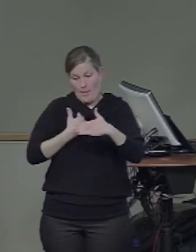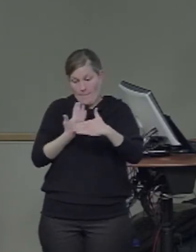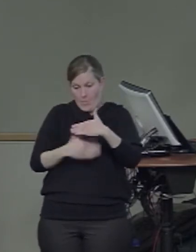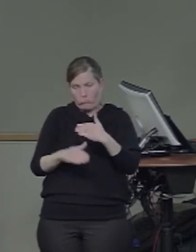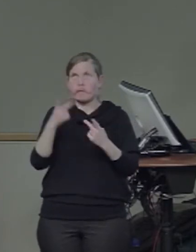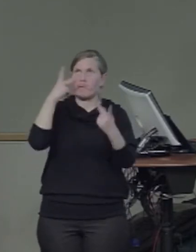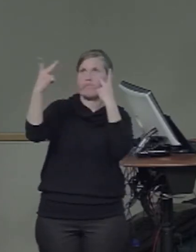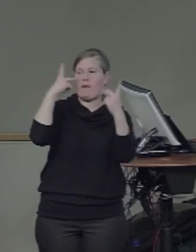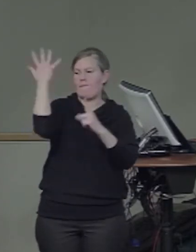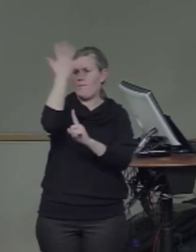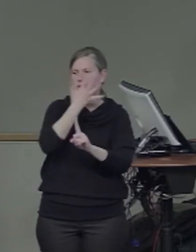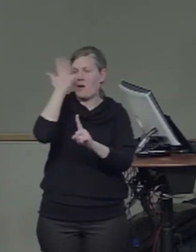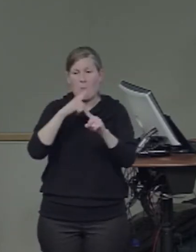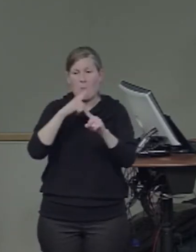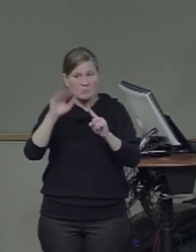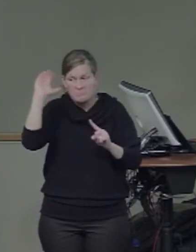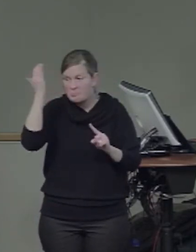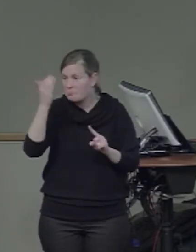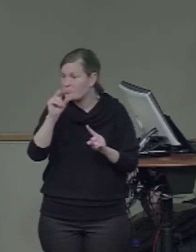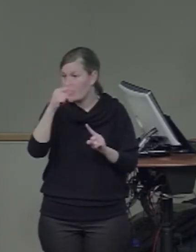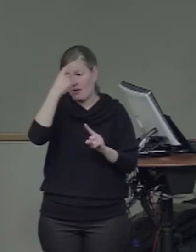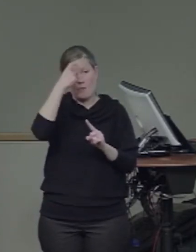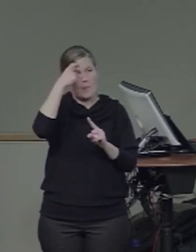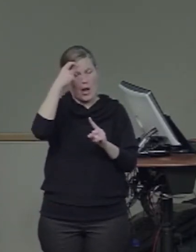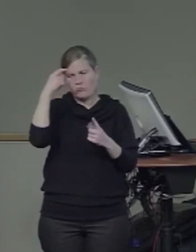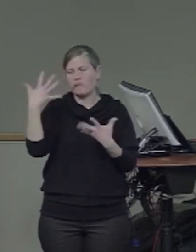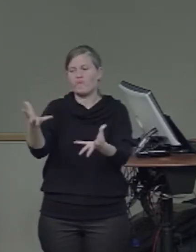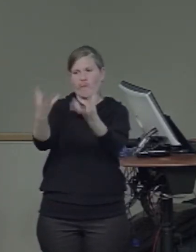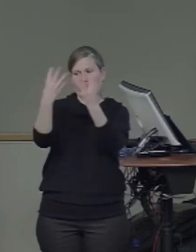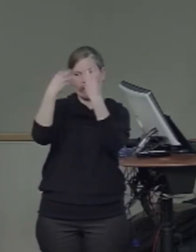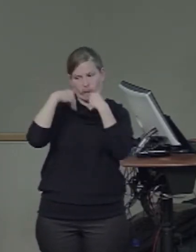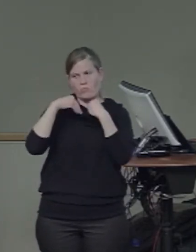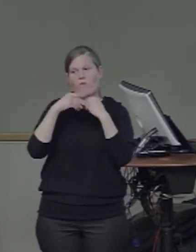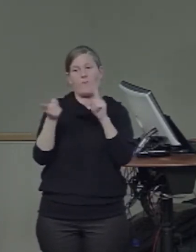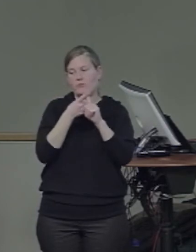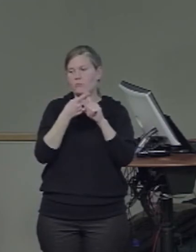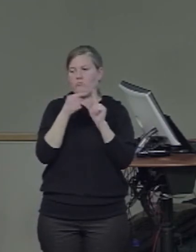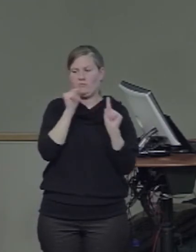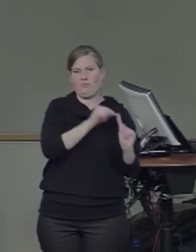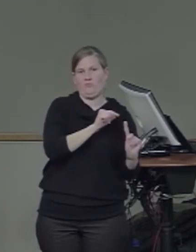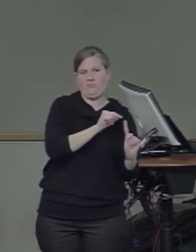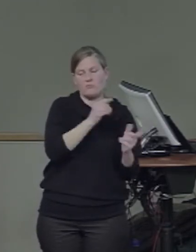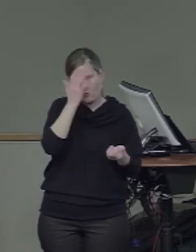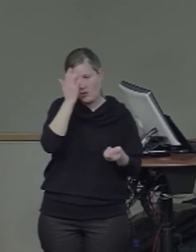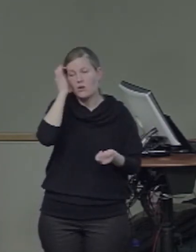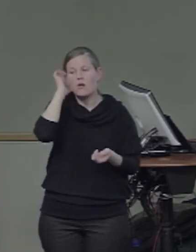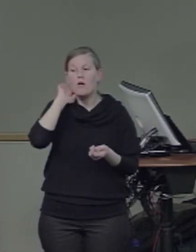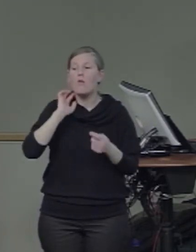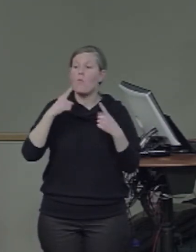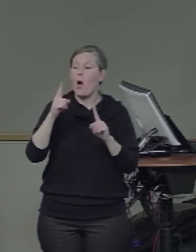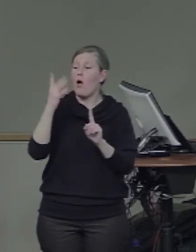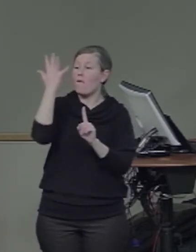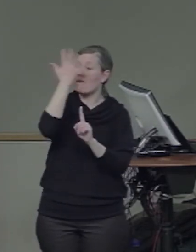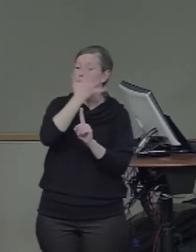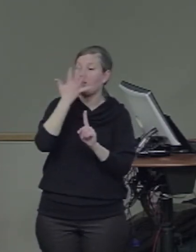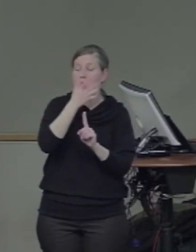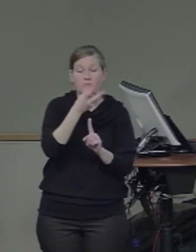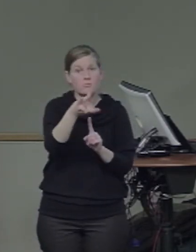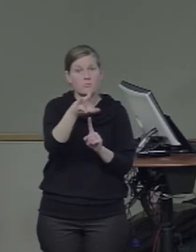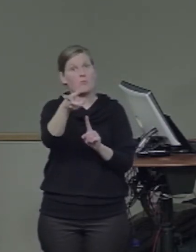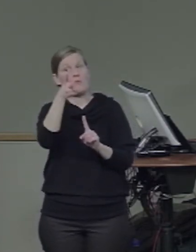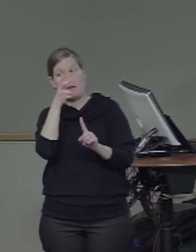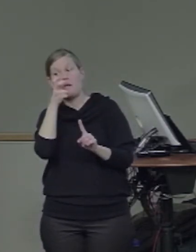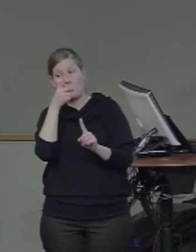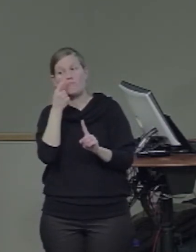are not the ones that are, they are not the class that is lateralized first here. Rather, their lateralization seems to be a response